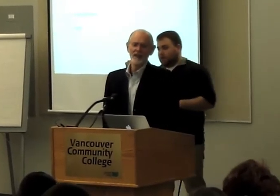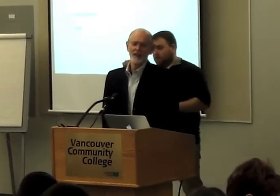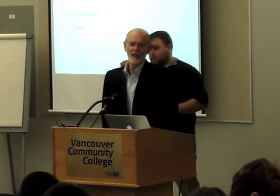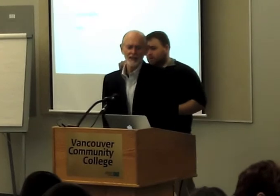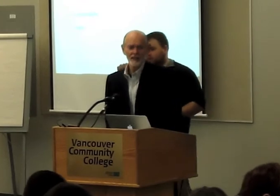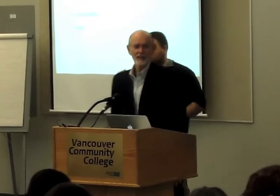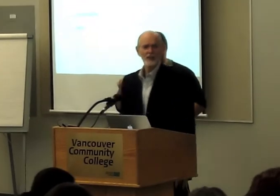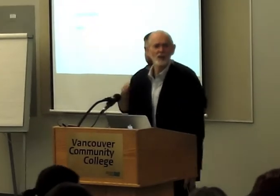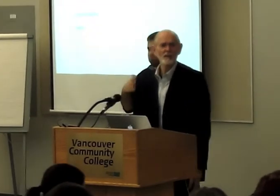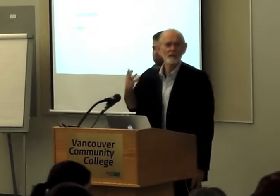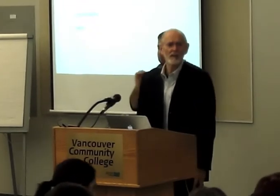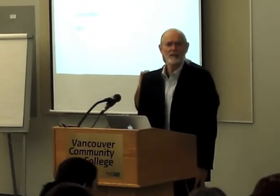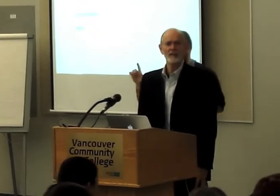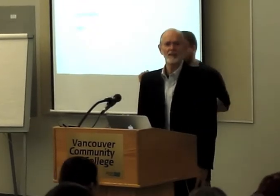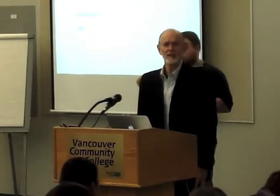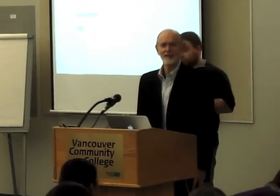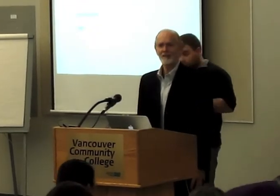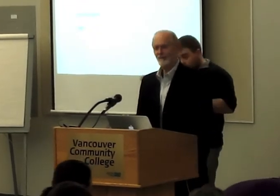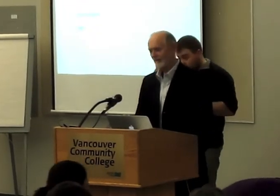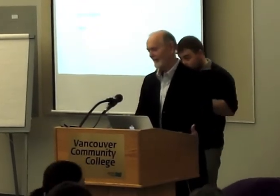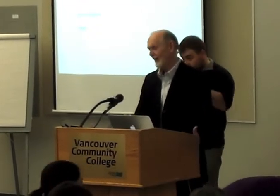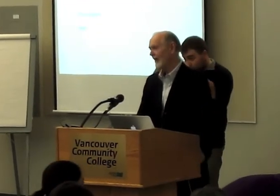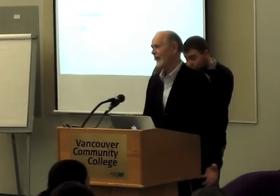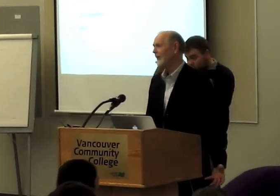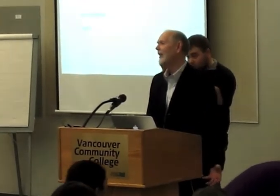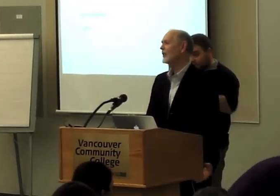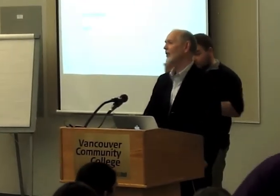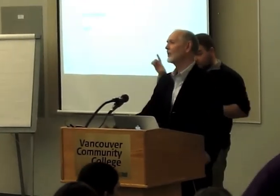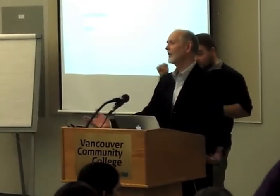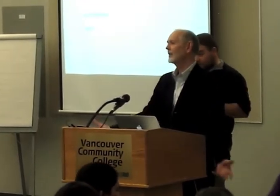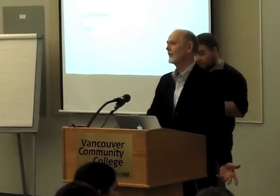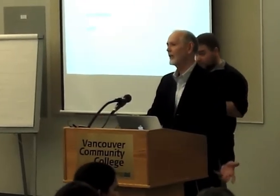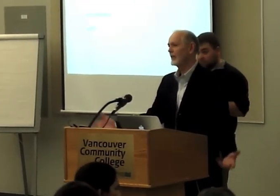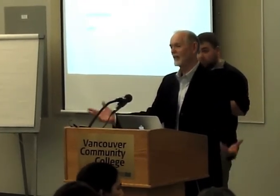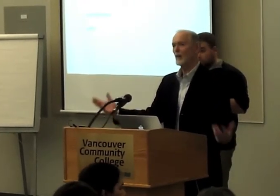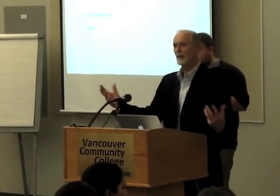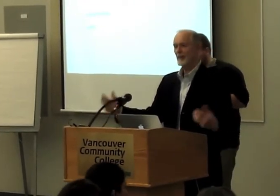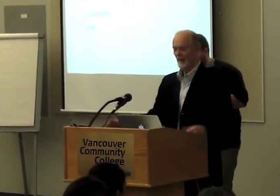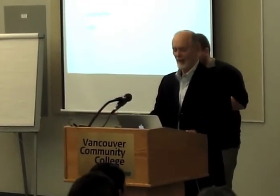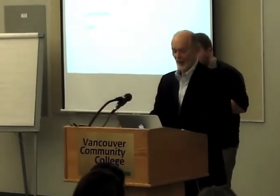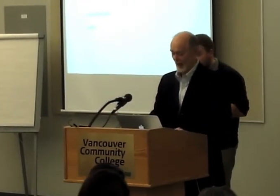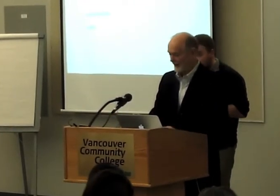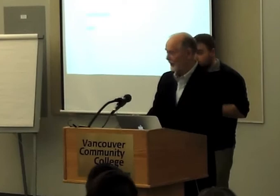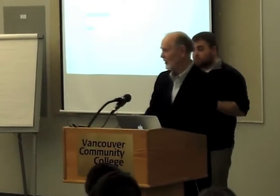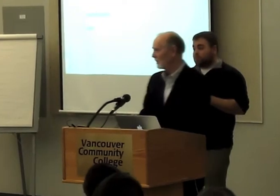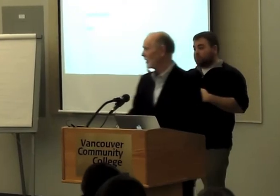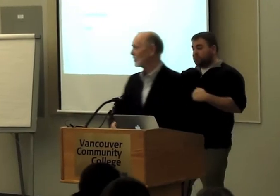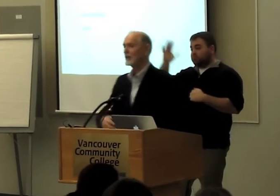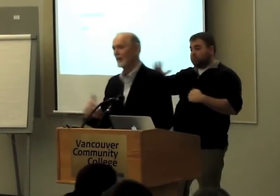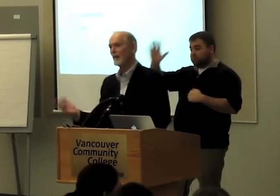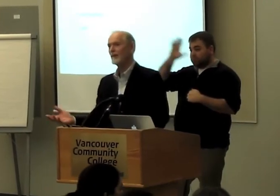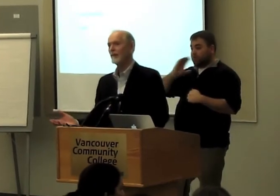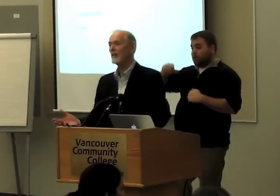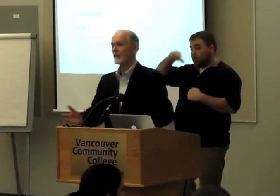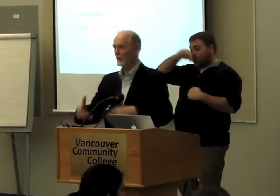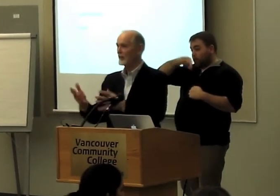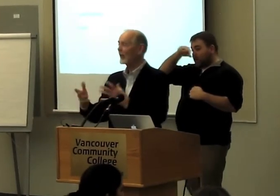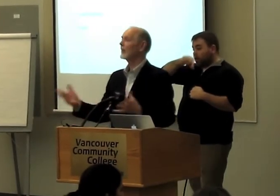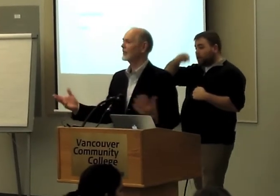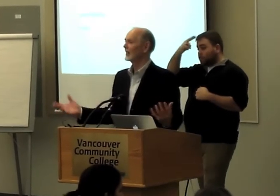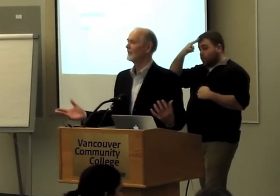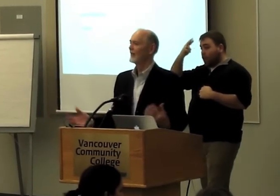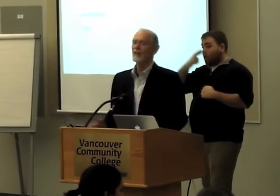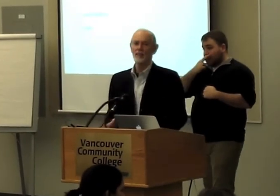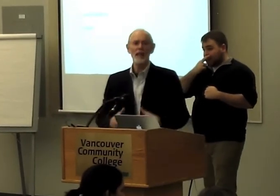do you know much about eels? In the ancient world, the Greeks, the Romans, the Egyptians used to love eels,